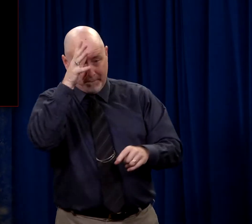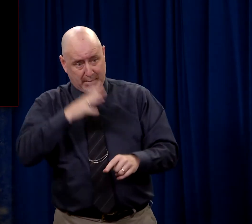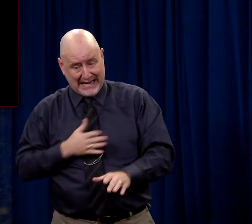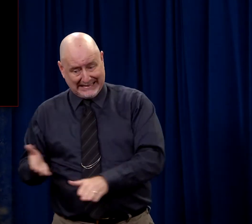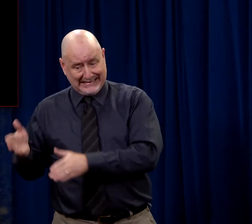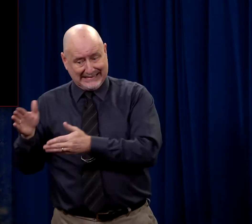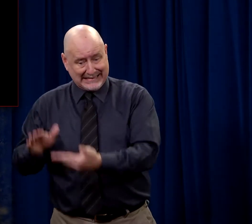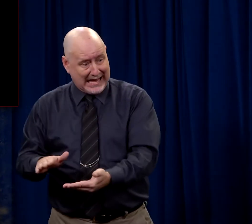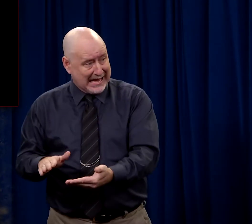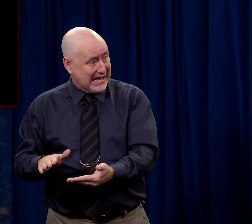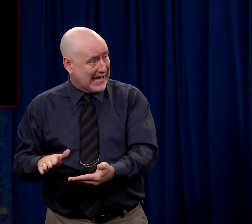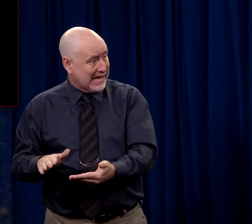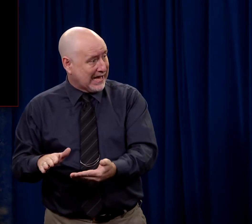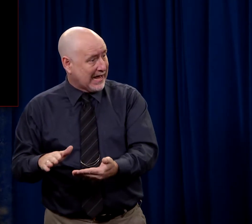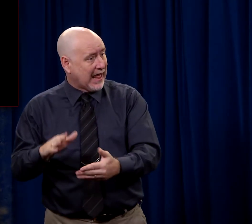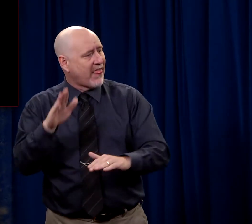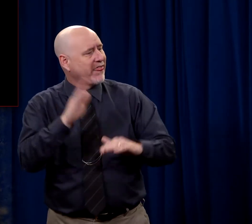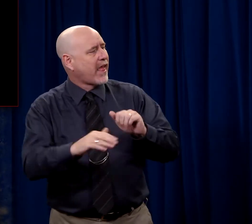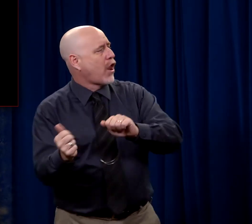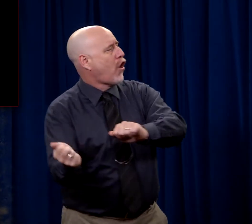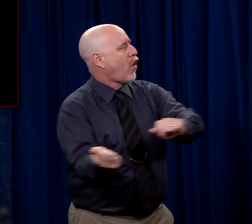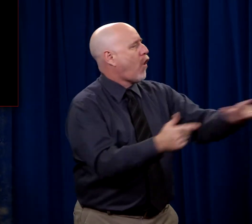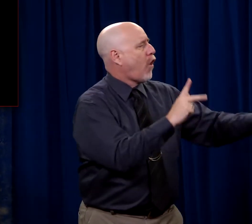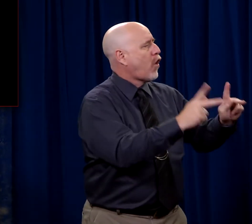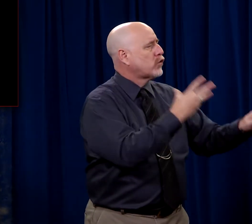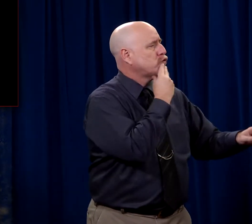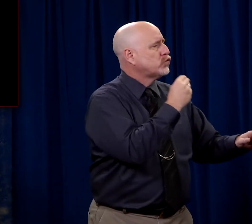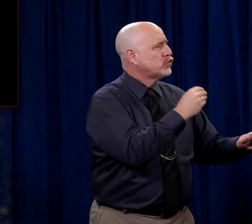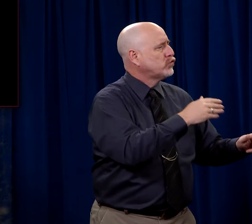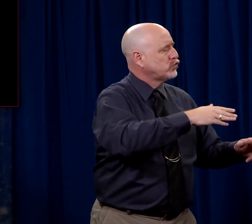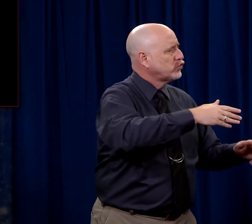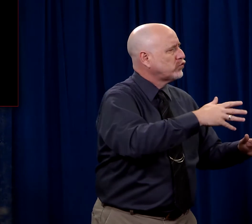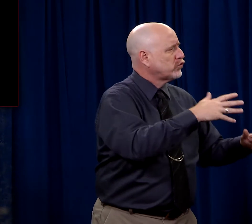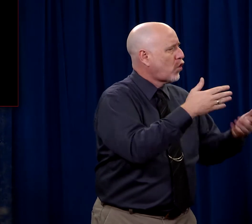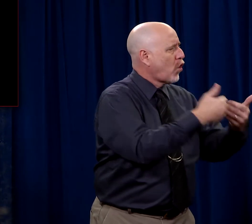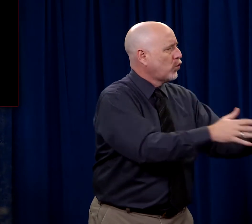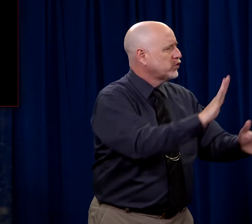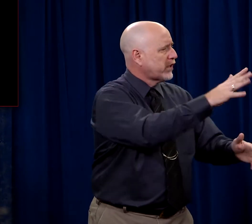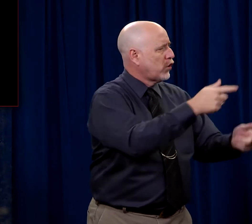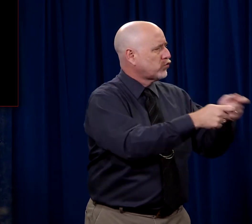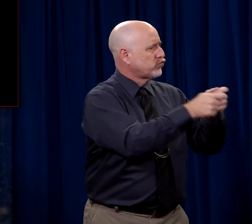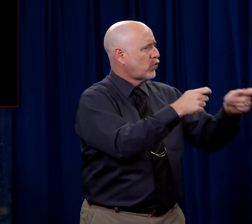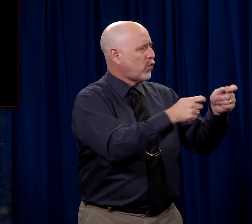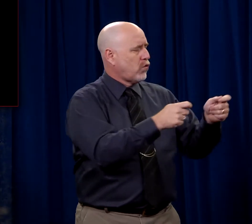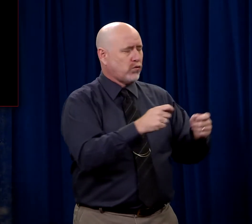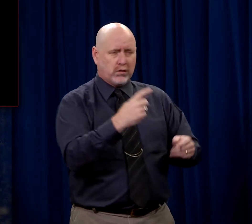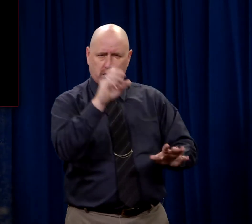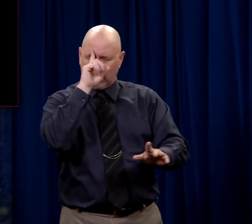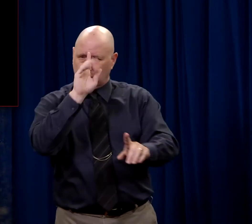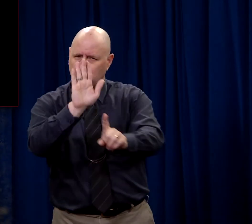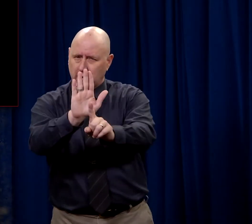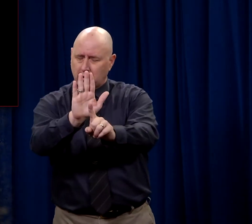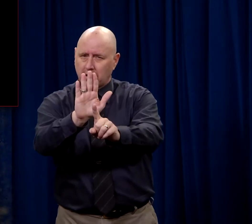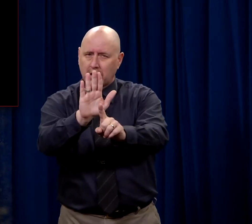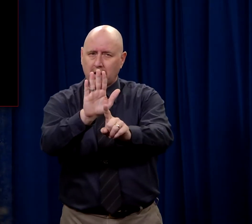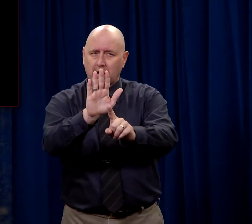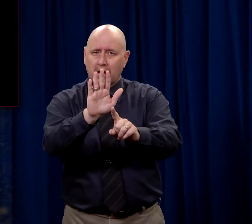man should die and not that we should lose the whole nation. Now, wait a minute. Think about that. What that does is